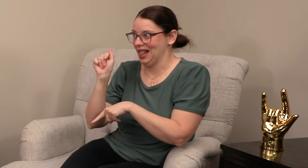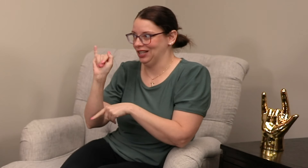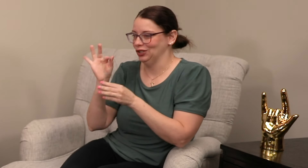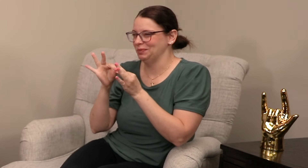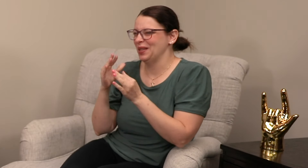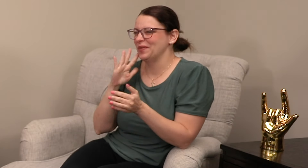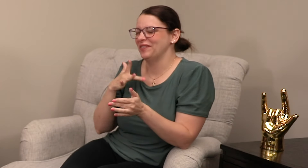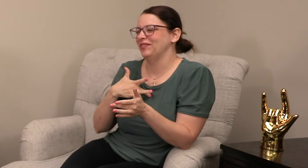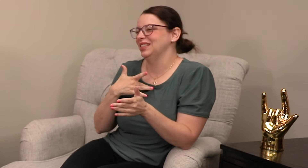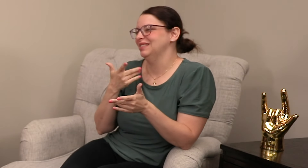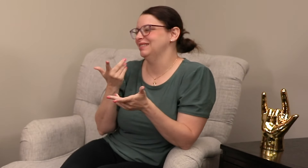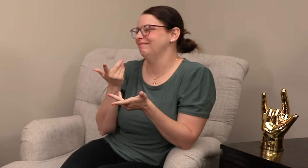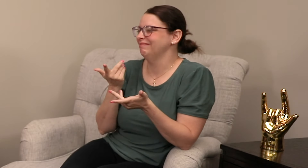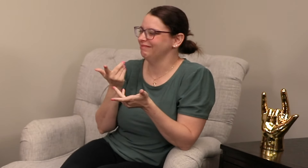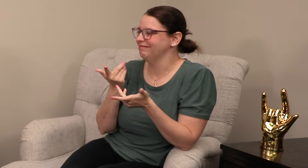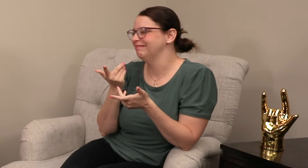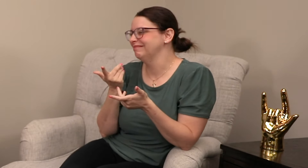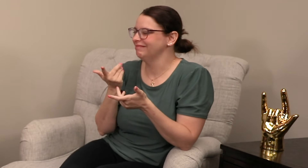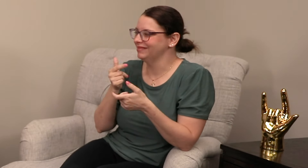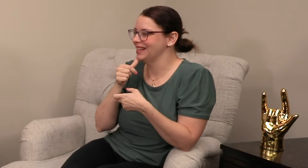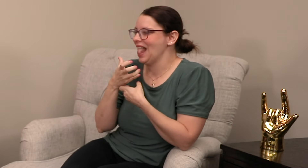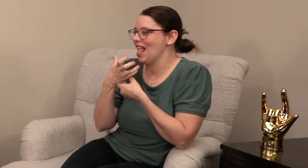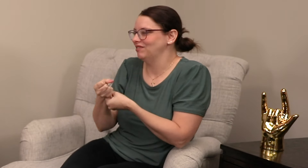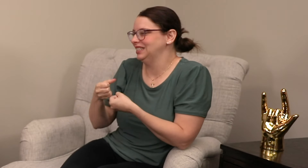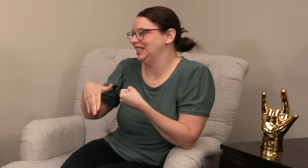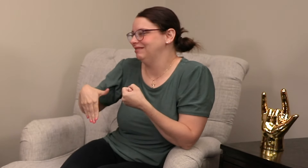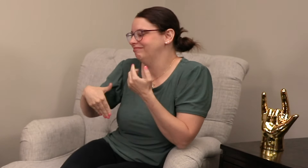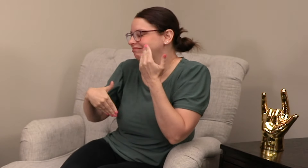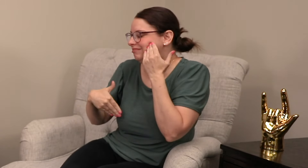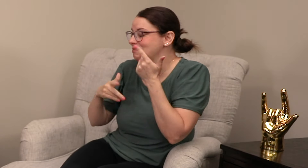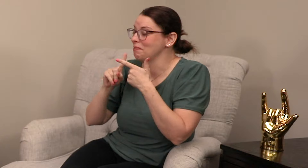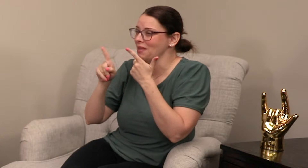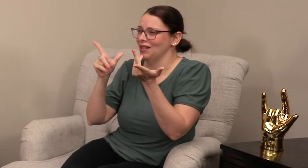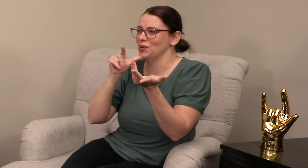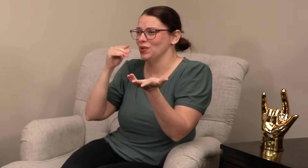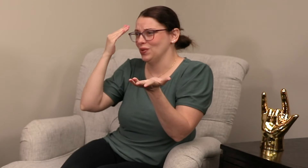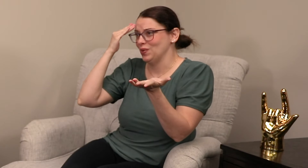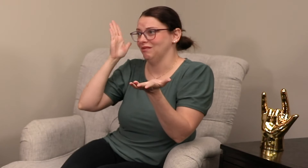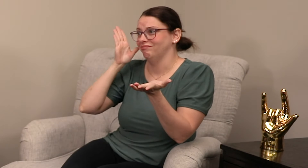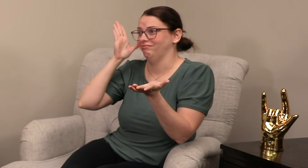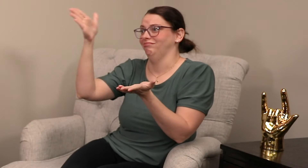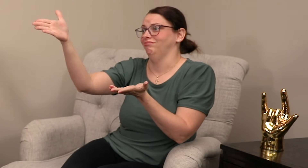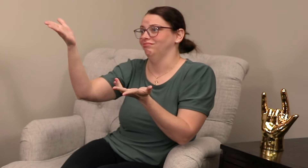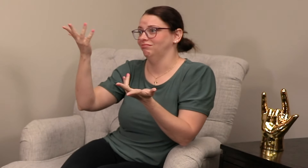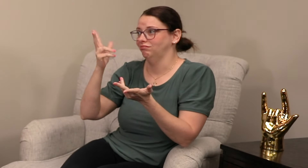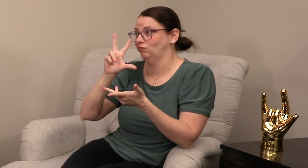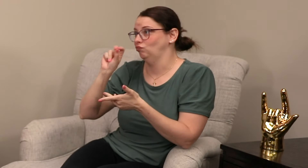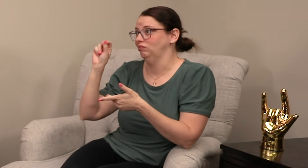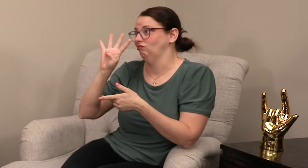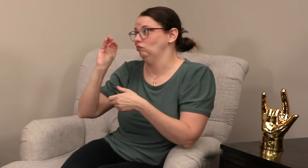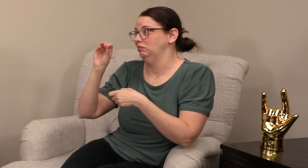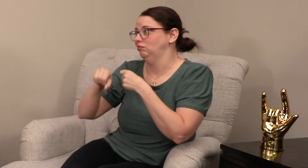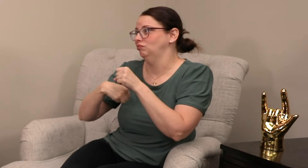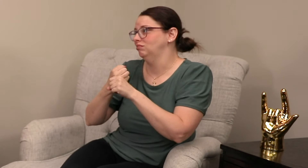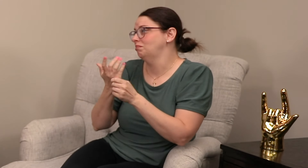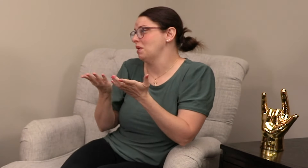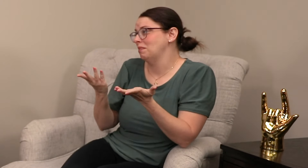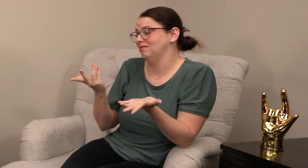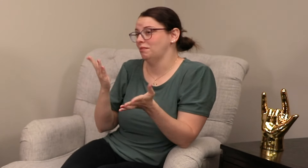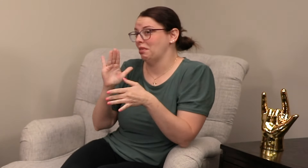change to using just AI interpreters, I'd feel kind of not real confident in that yet. But who knows in the future, you know, 30, 40 years